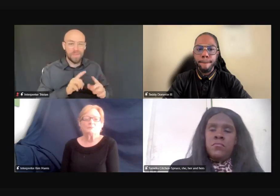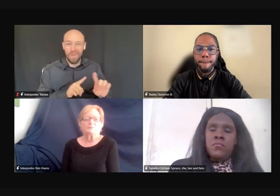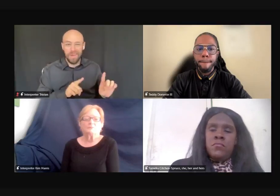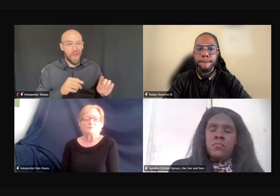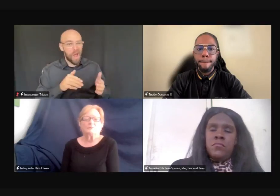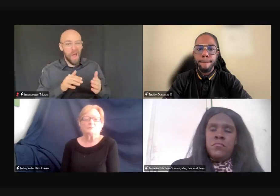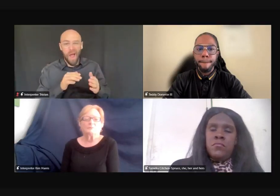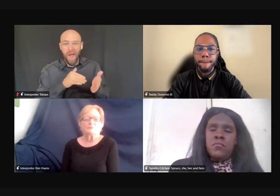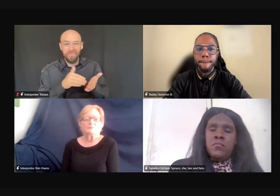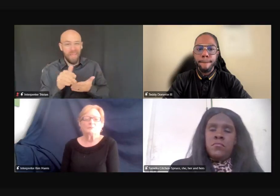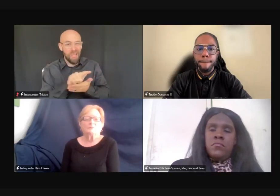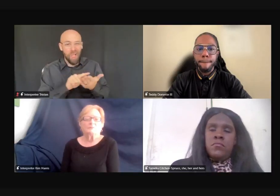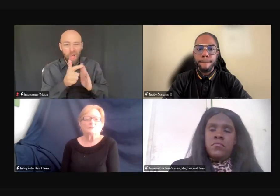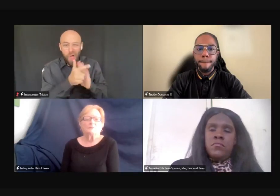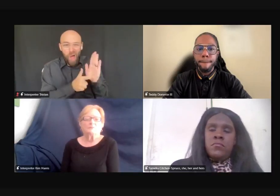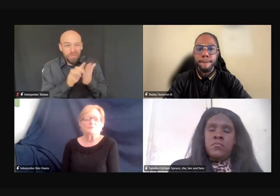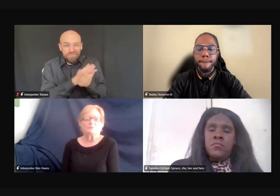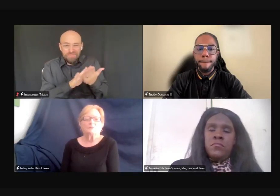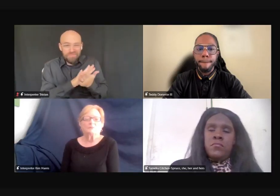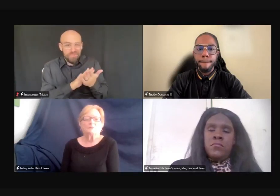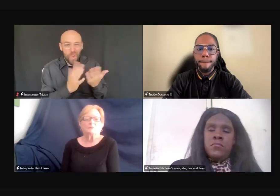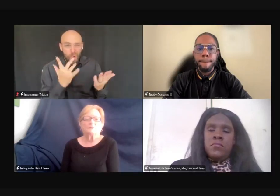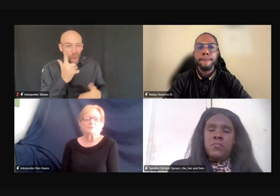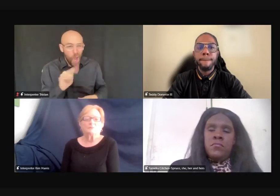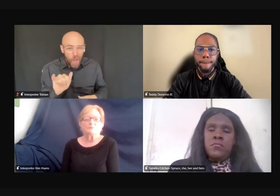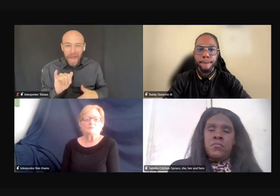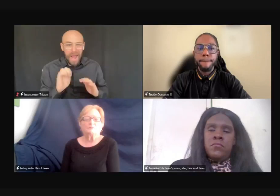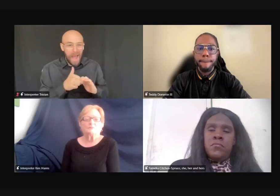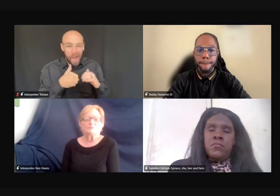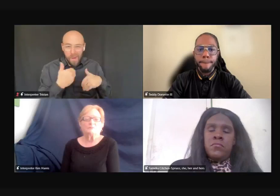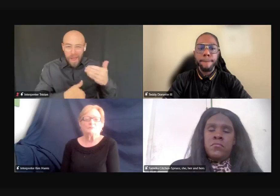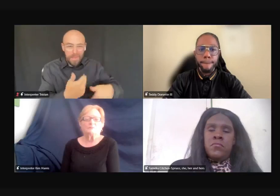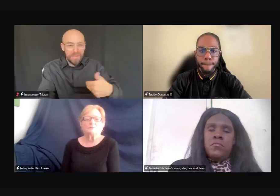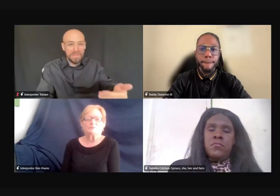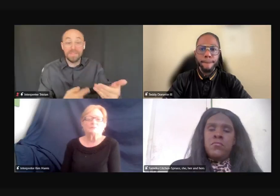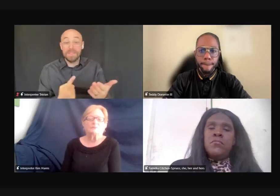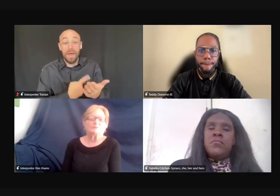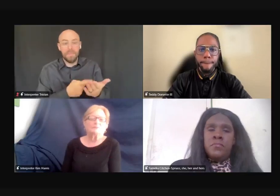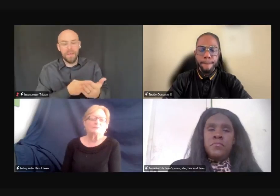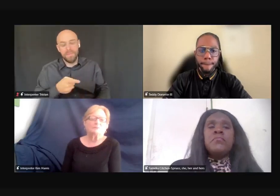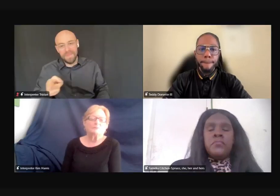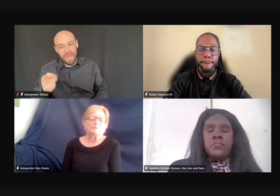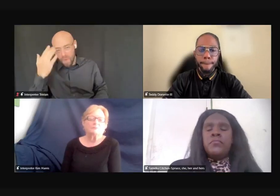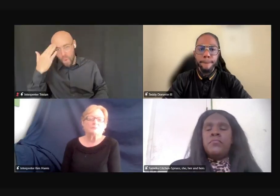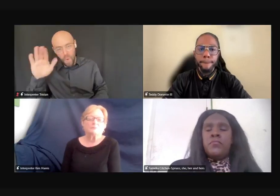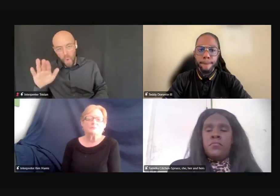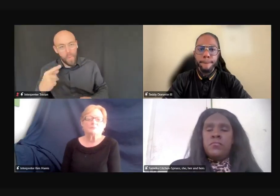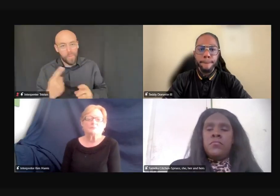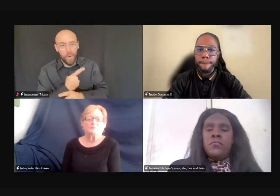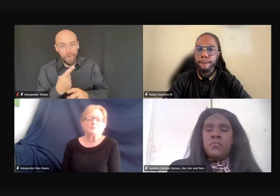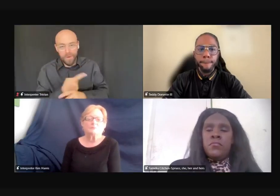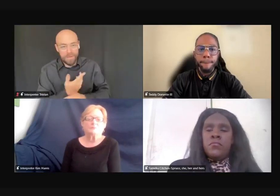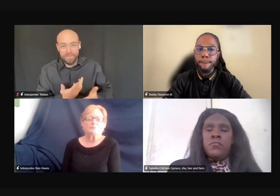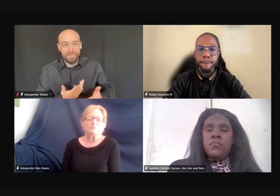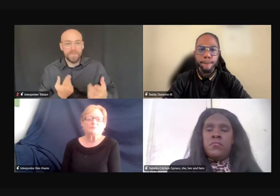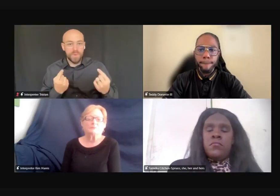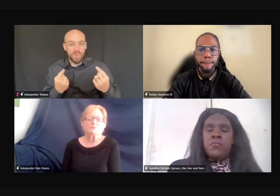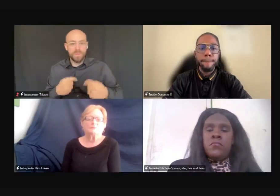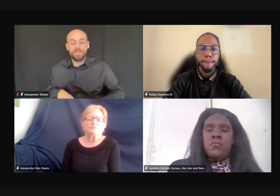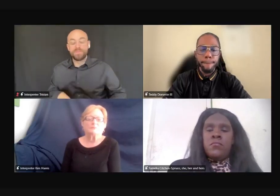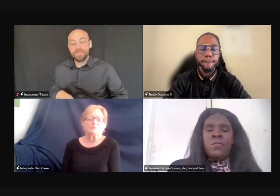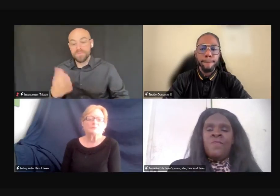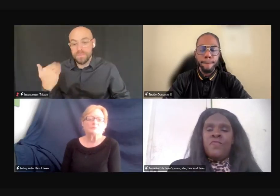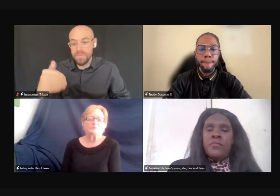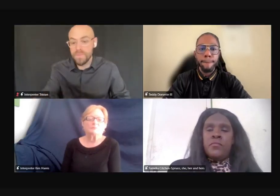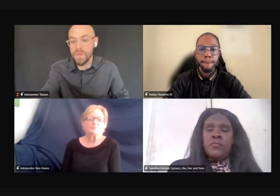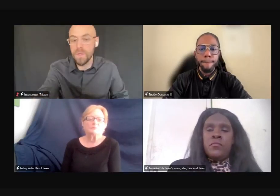vague as to how this is supposed to look. Sometimes the need isn't met appropriately. Ajanay earlier said,